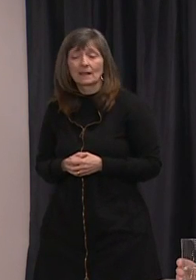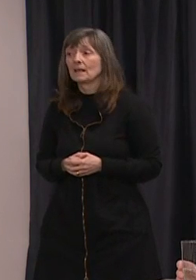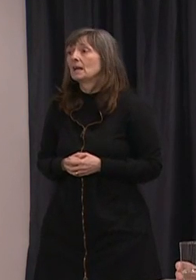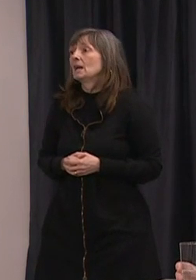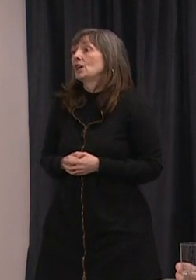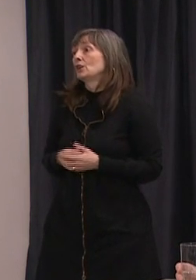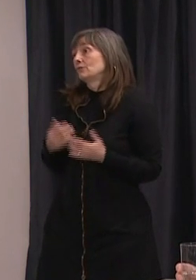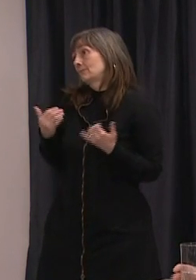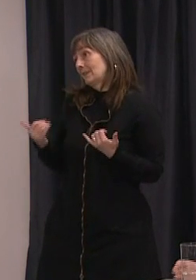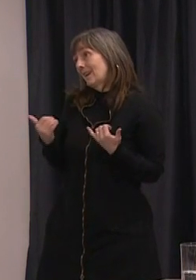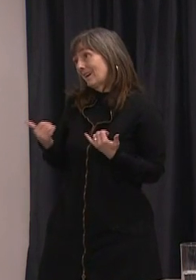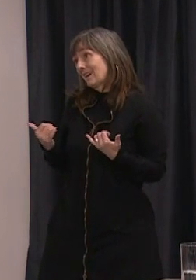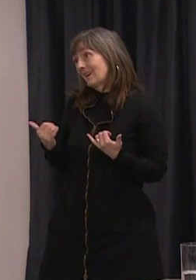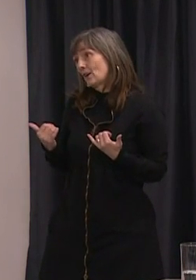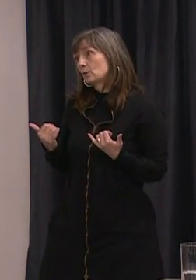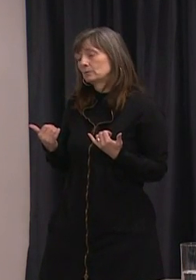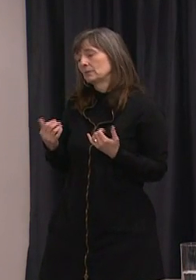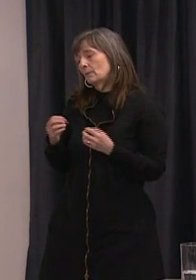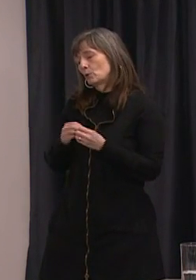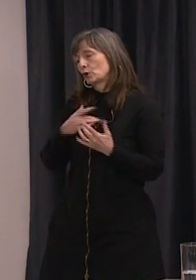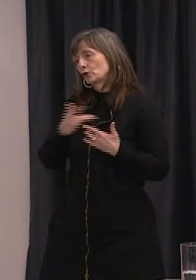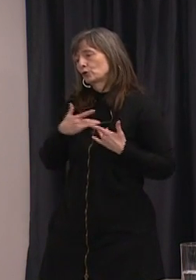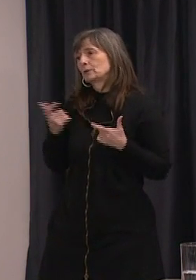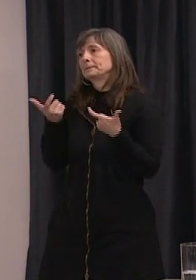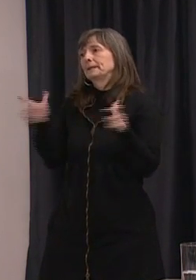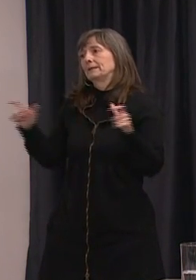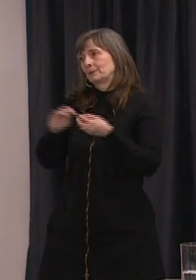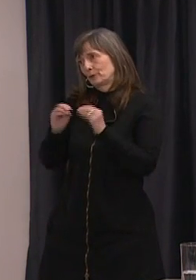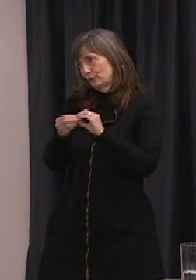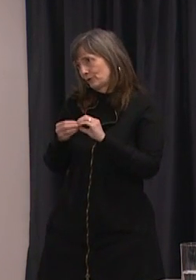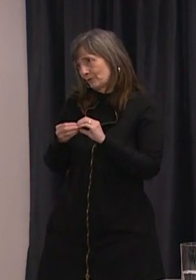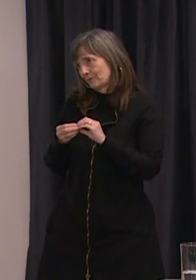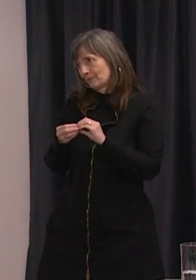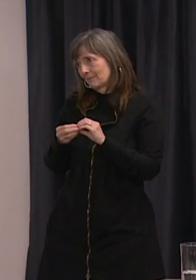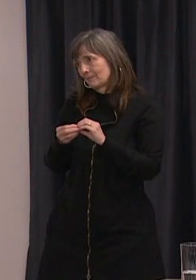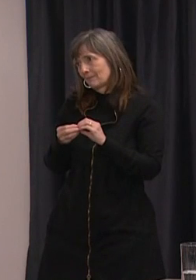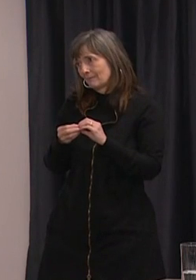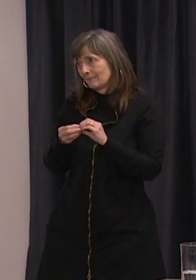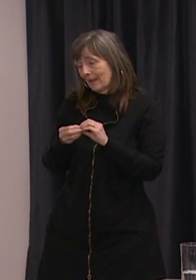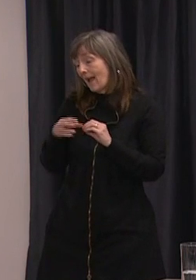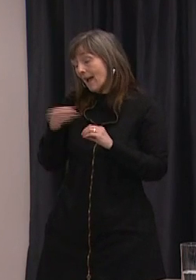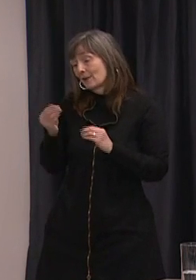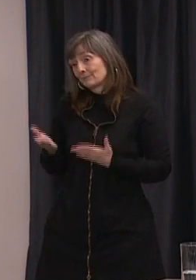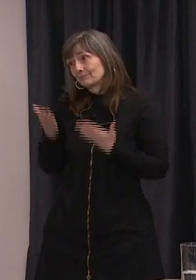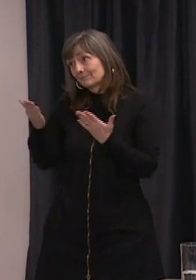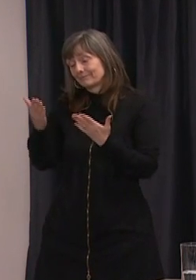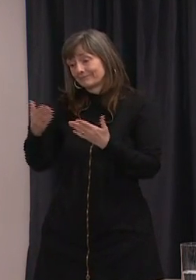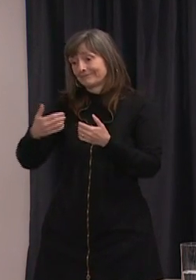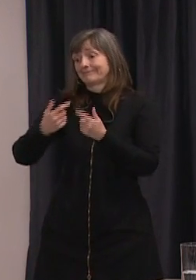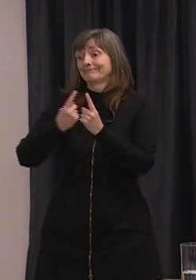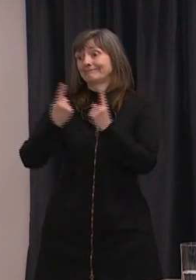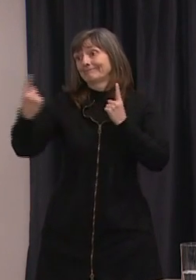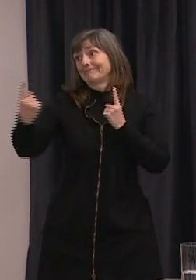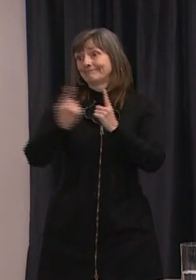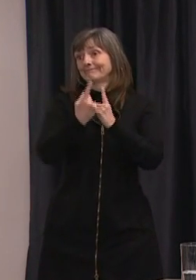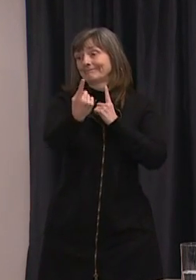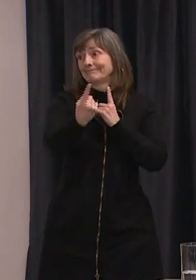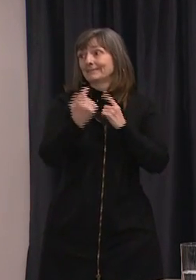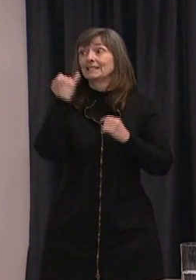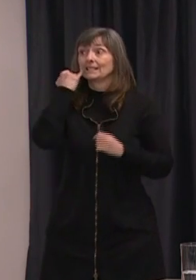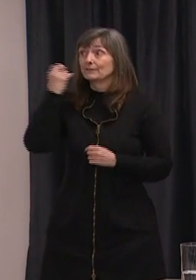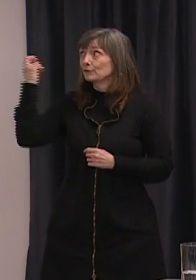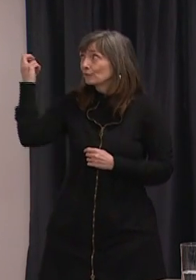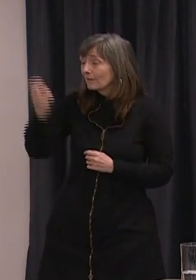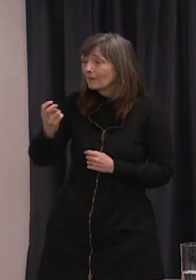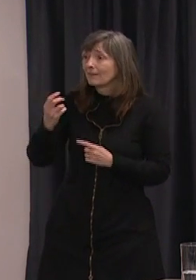moment our biggest worry is about mass gatherings. We are recommending social distancing. Obviously anyone who has traveled